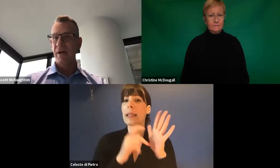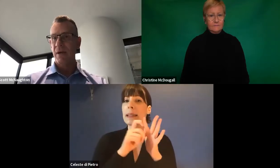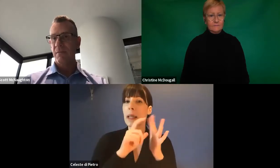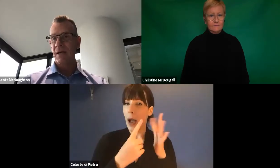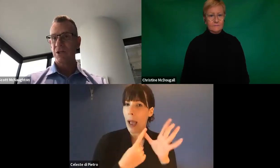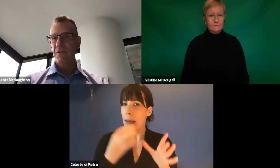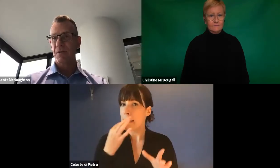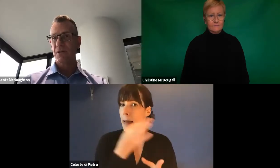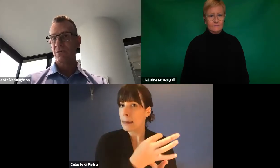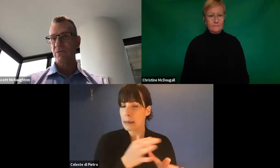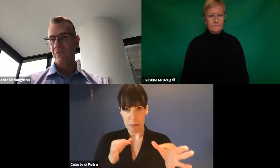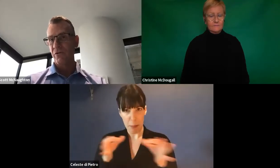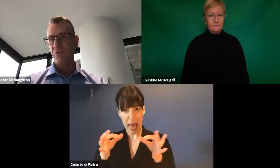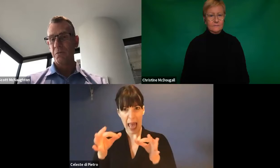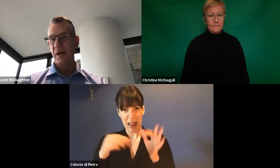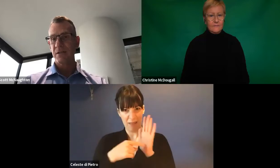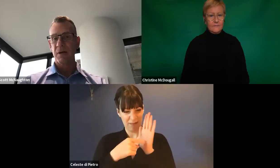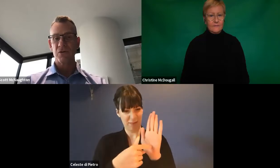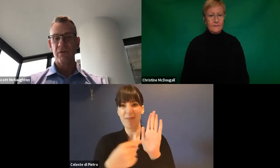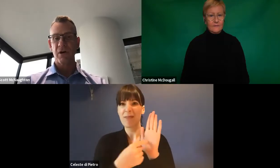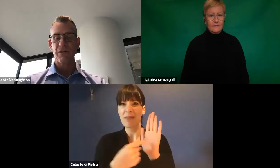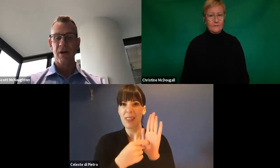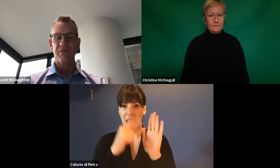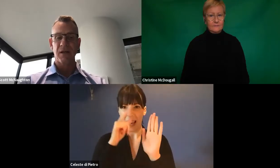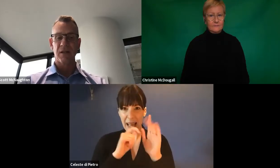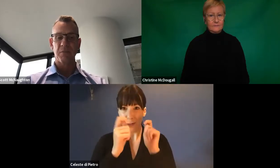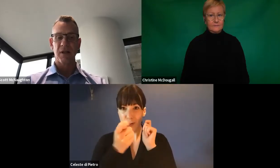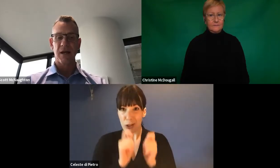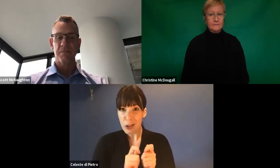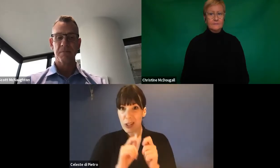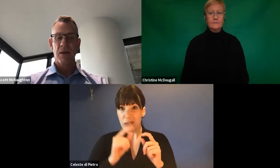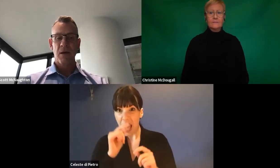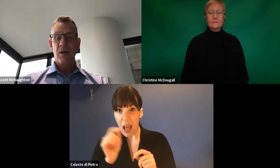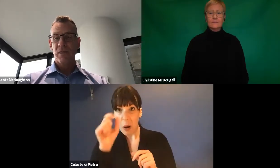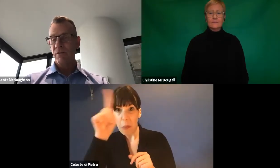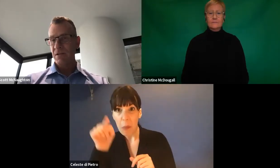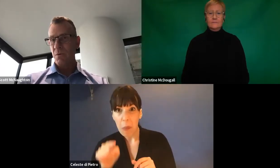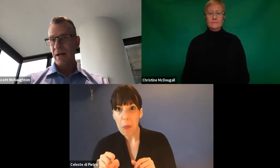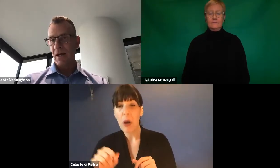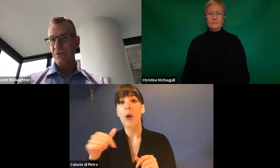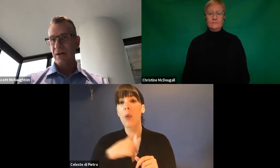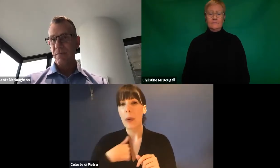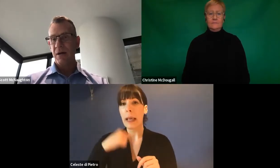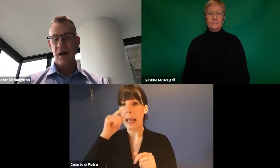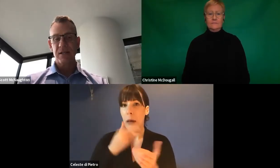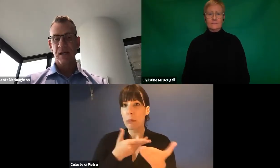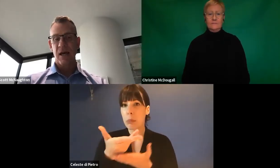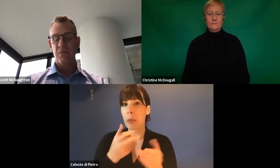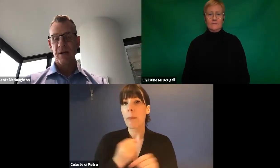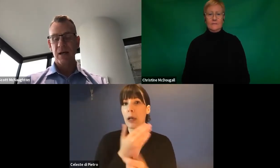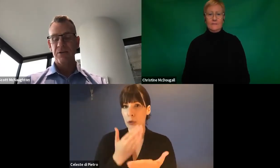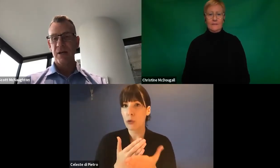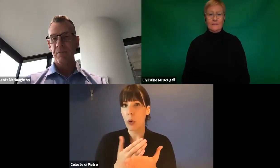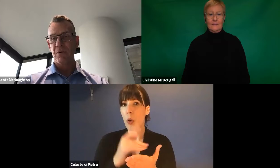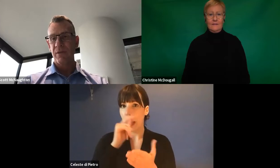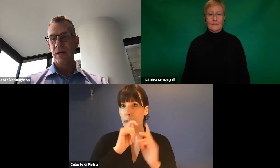need be, we can make adjustments and we'll reveal for your plan to make sure you've got the right funding in the plan. There is a 1-800 number, a dedicated